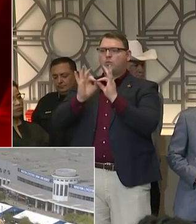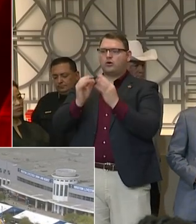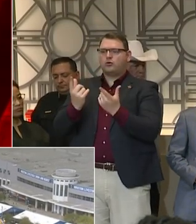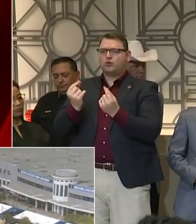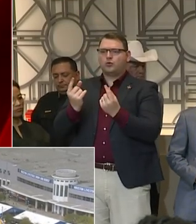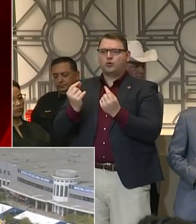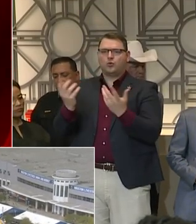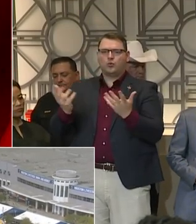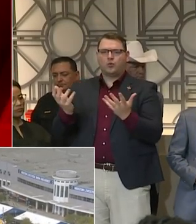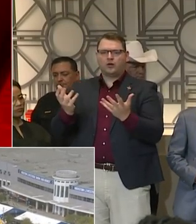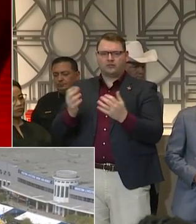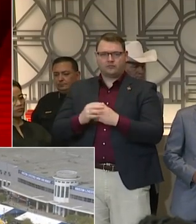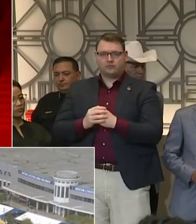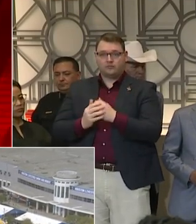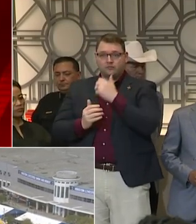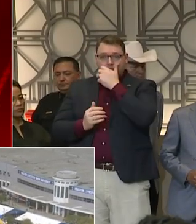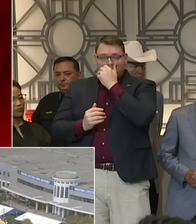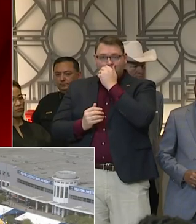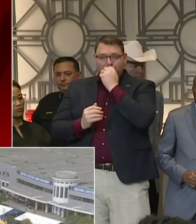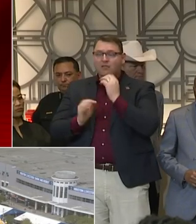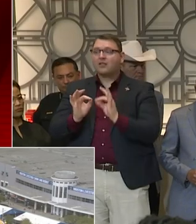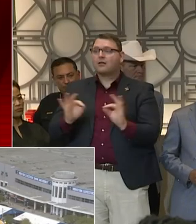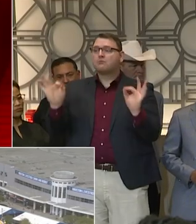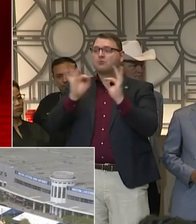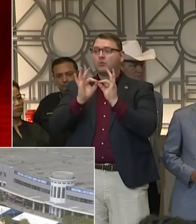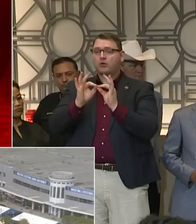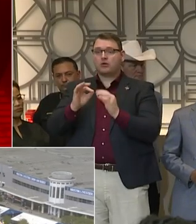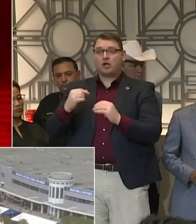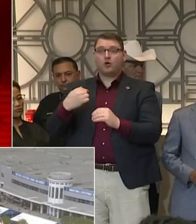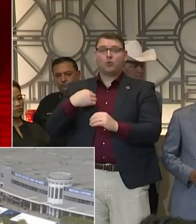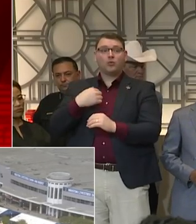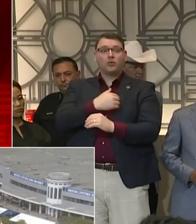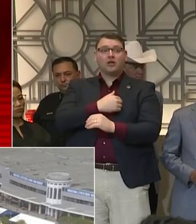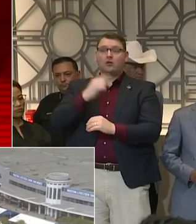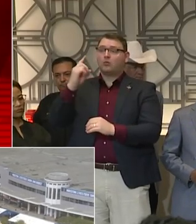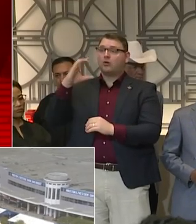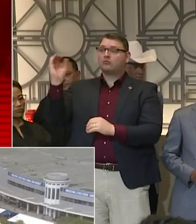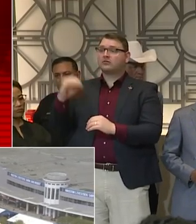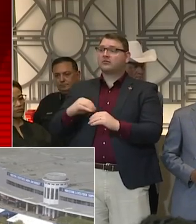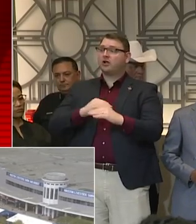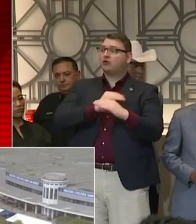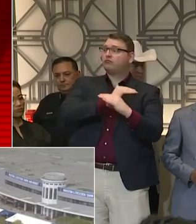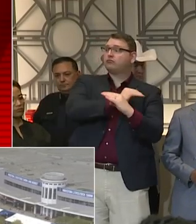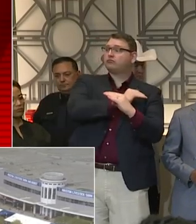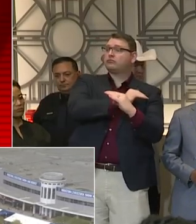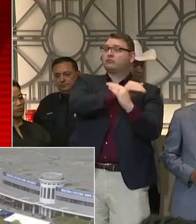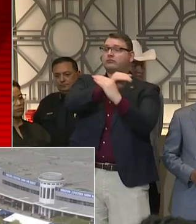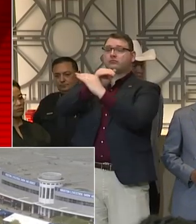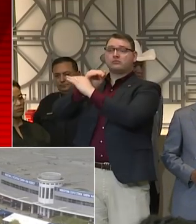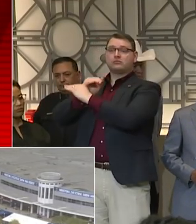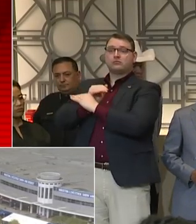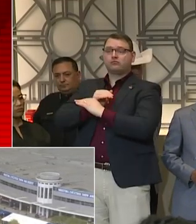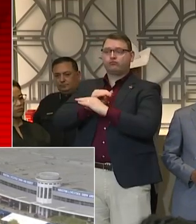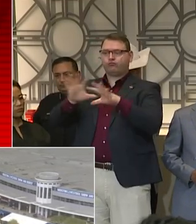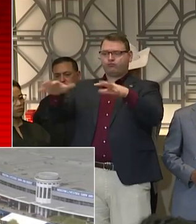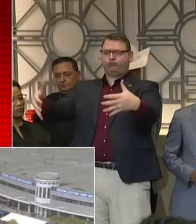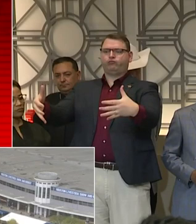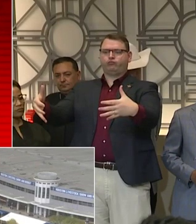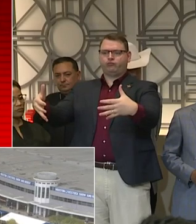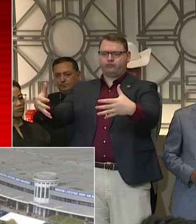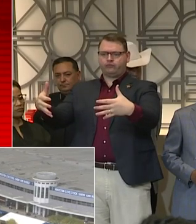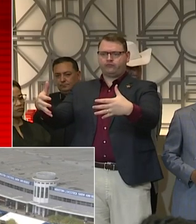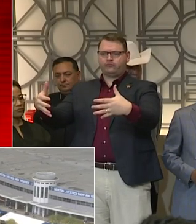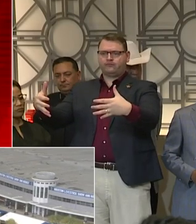hermetically sealed community. We can't do that. We are not an island nation. We can't close our borders.